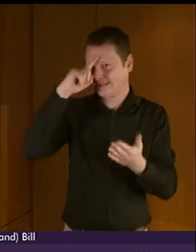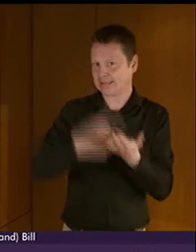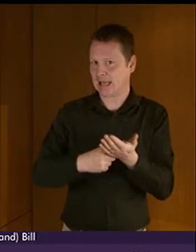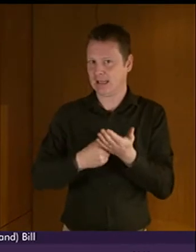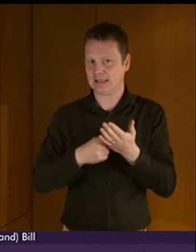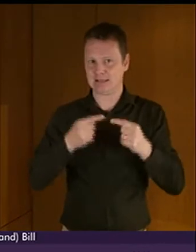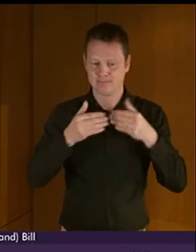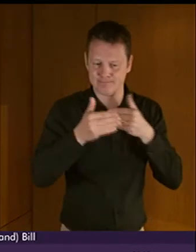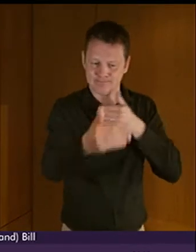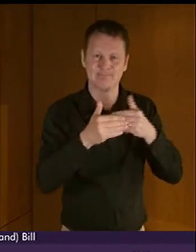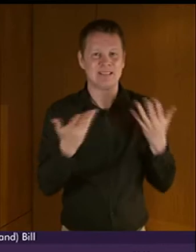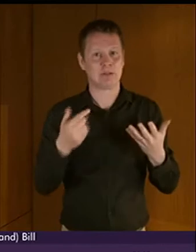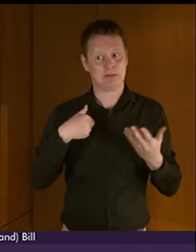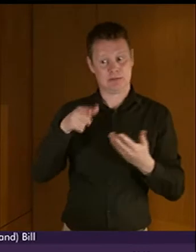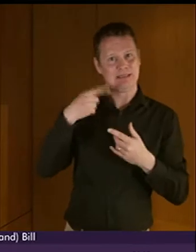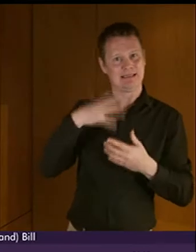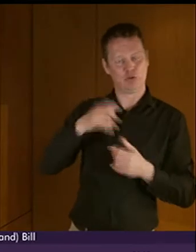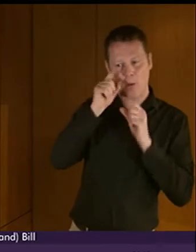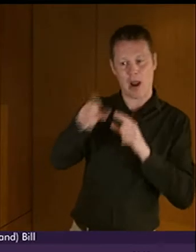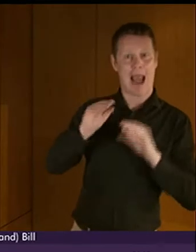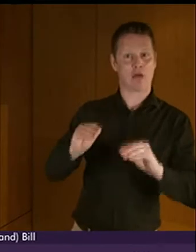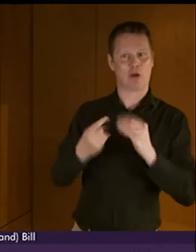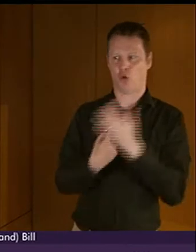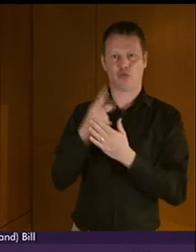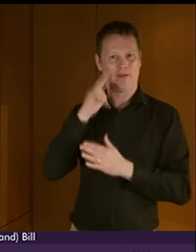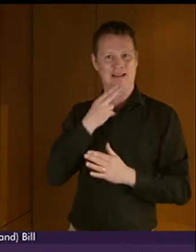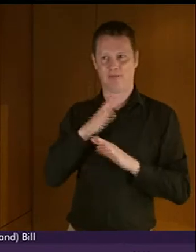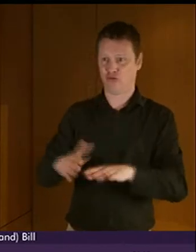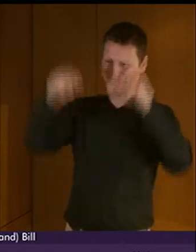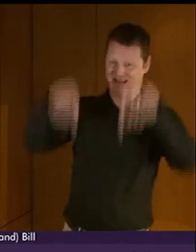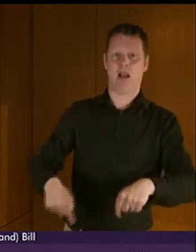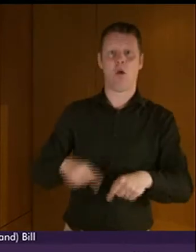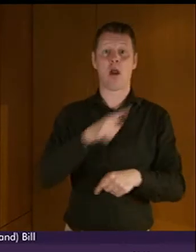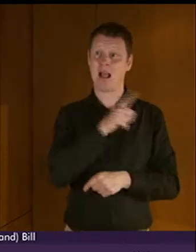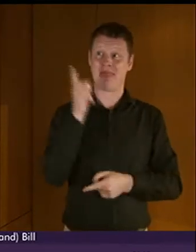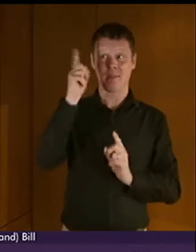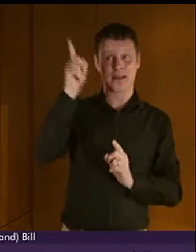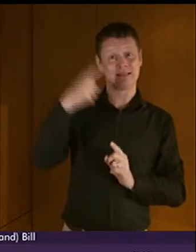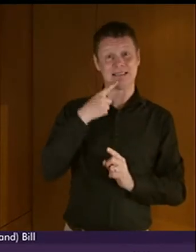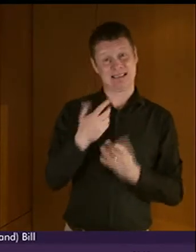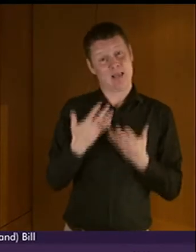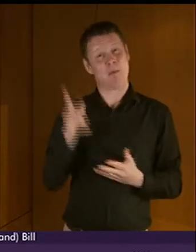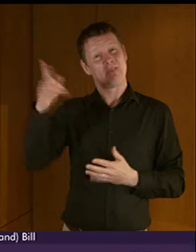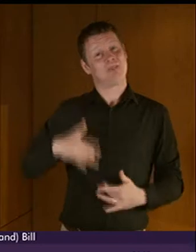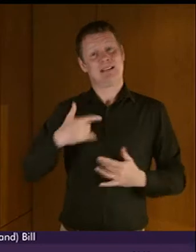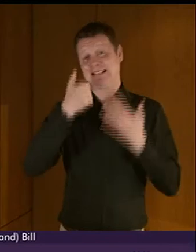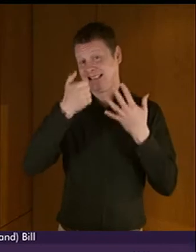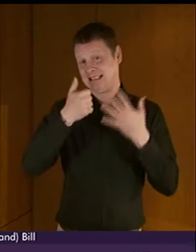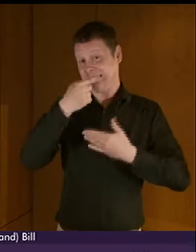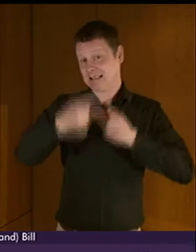educational opportunities for deaf children. I know the Minister is now proposing a cycle of six years, which we will consider at Stage 2.